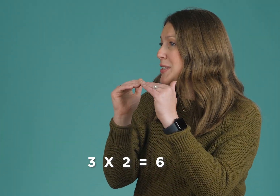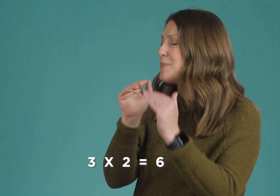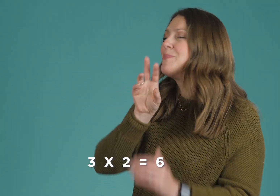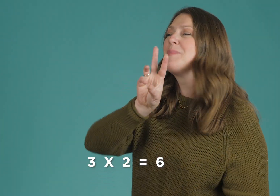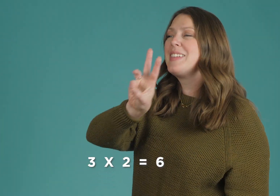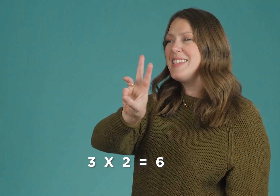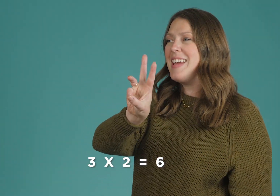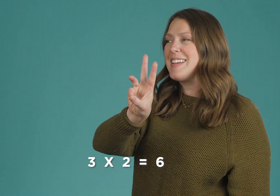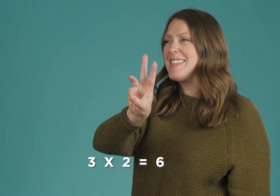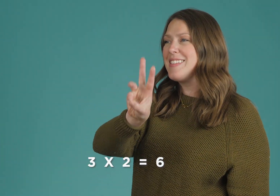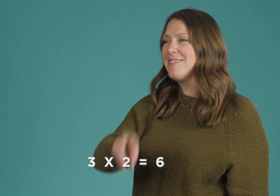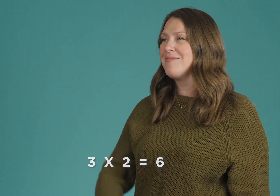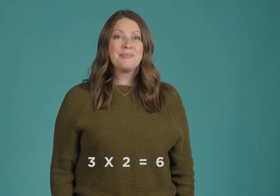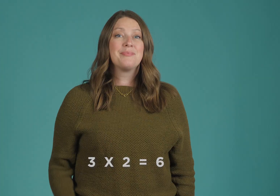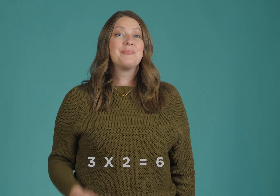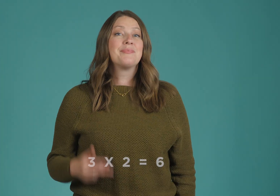6. 3 2